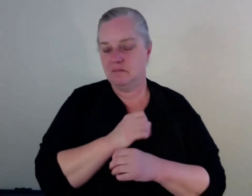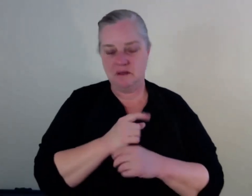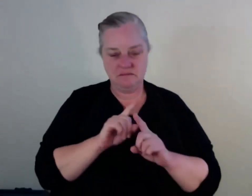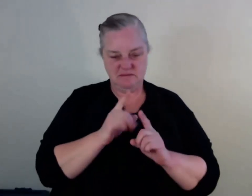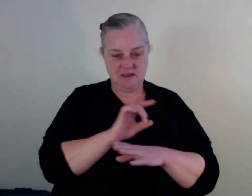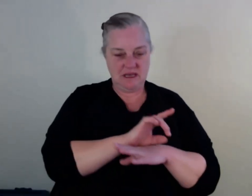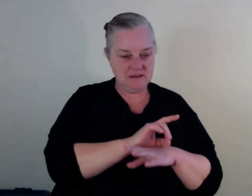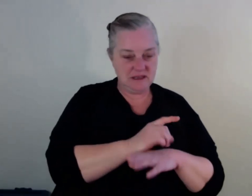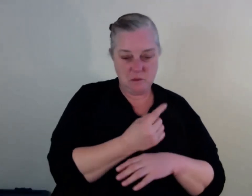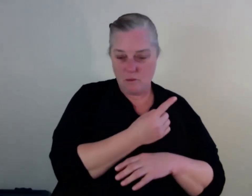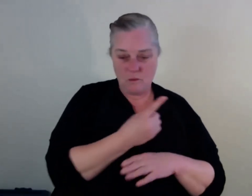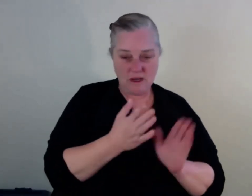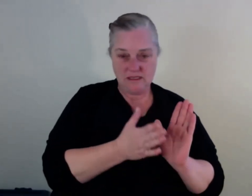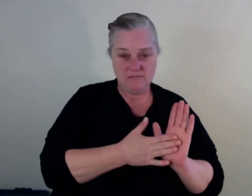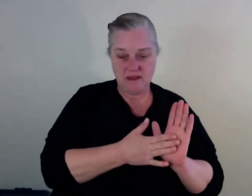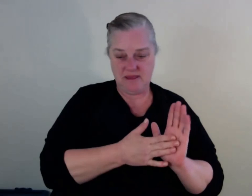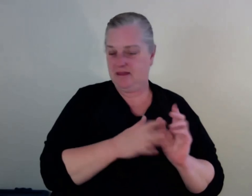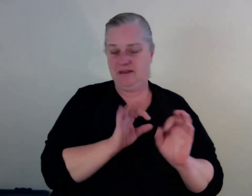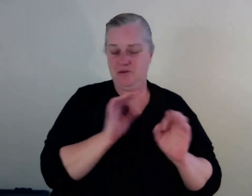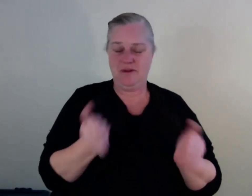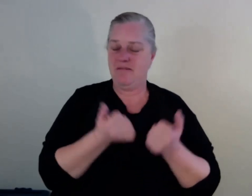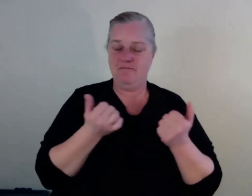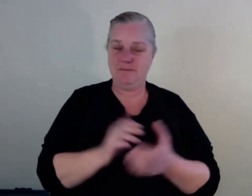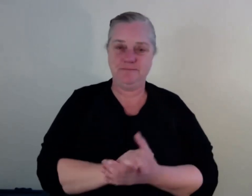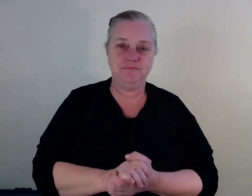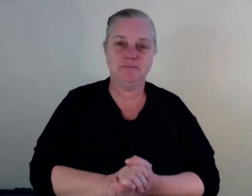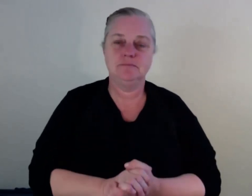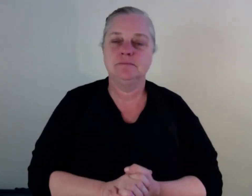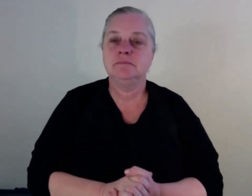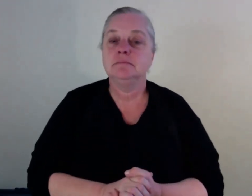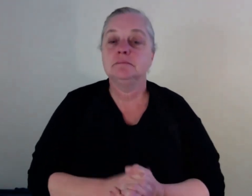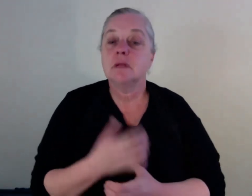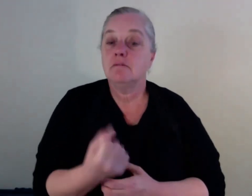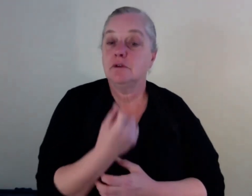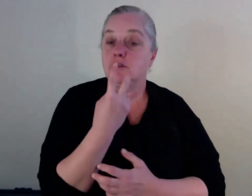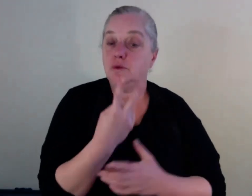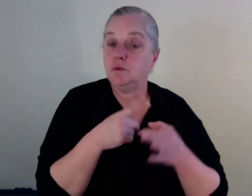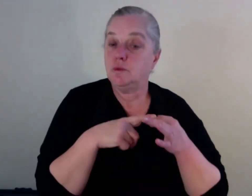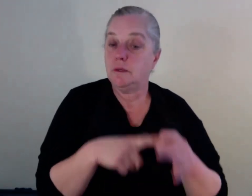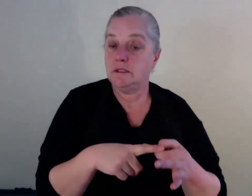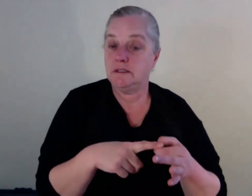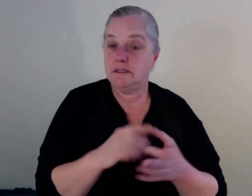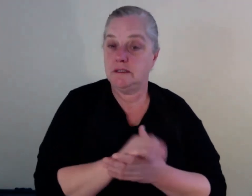Yeah, absolutely. So we've got two questions. So we'll definitely go for the first one and